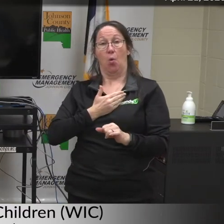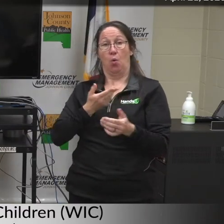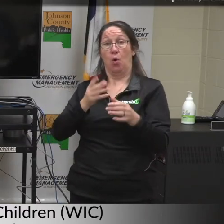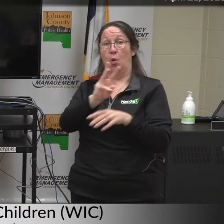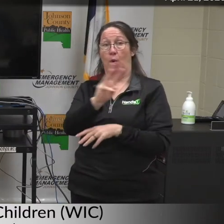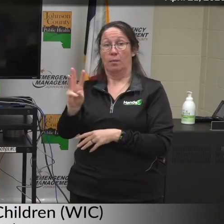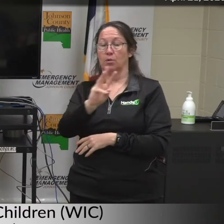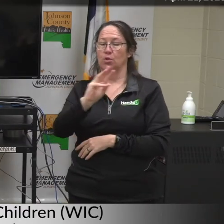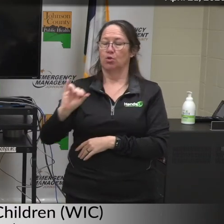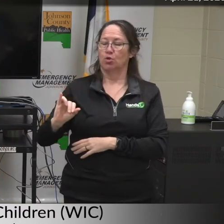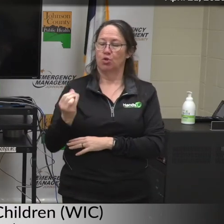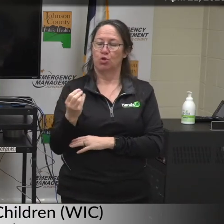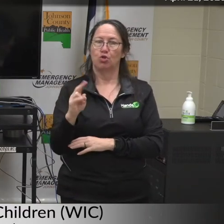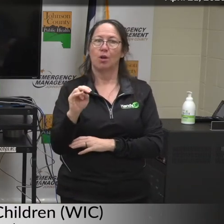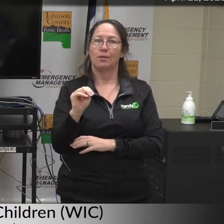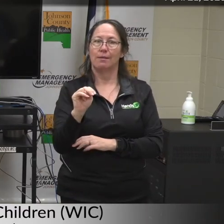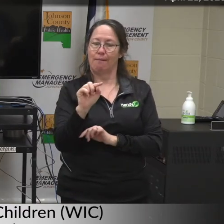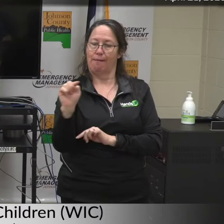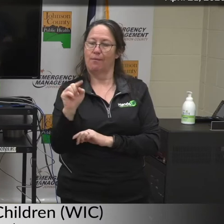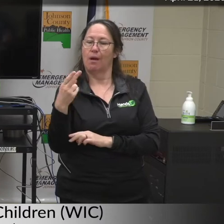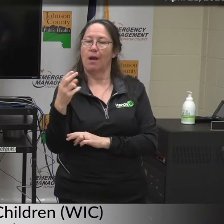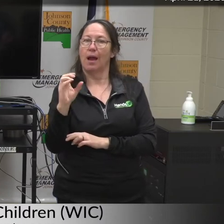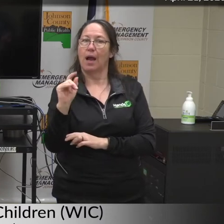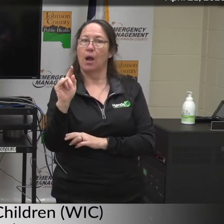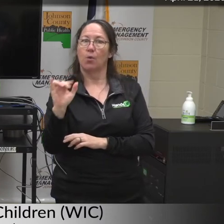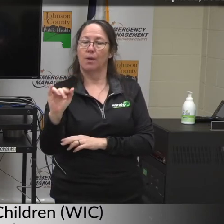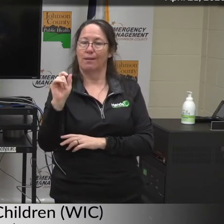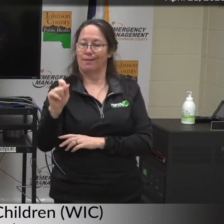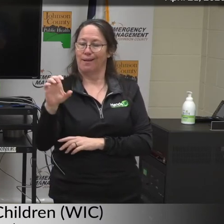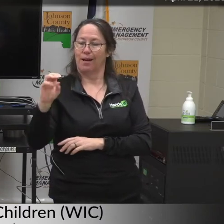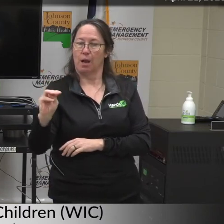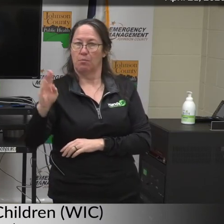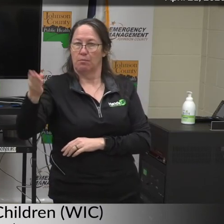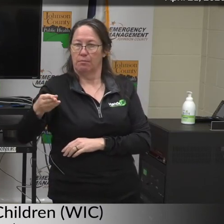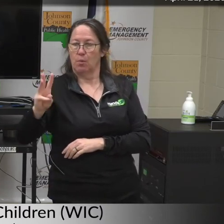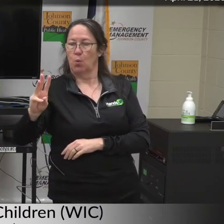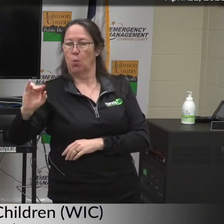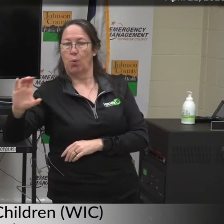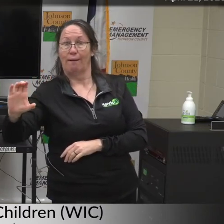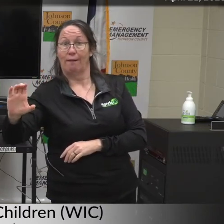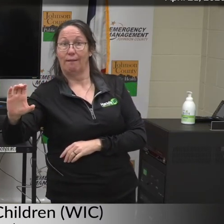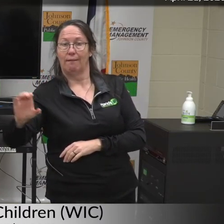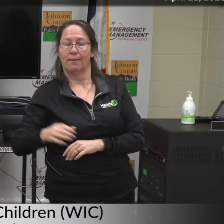at johnson-county.com forward slash WIC.